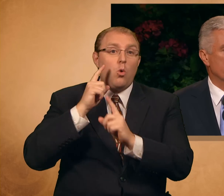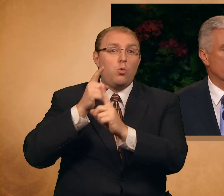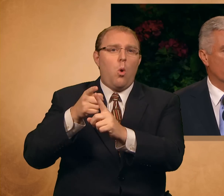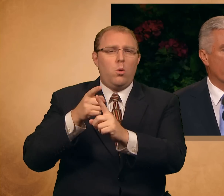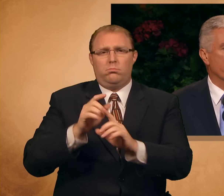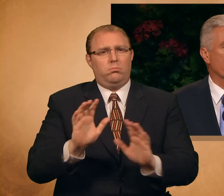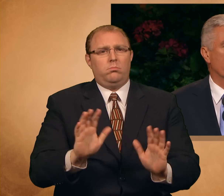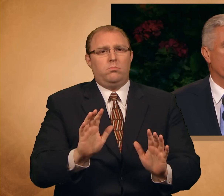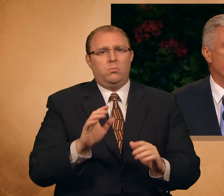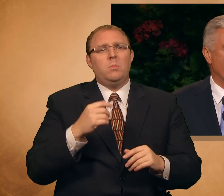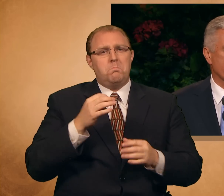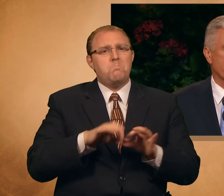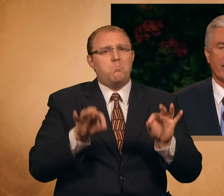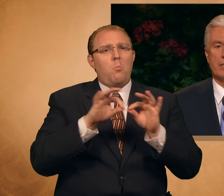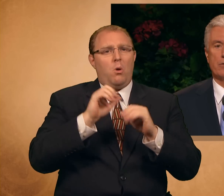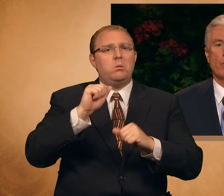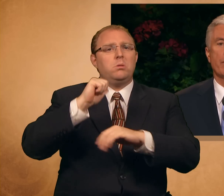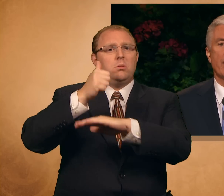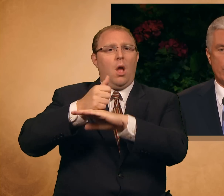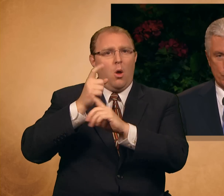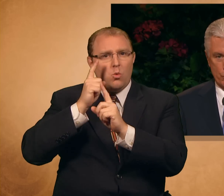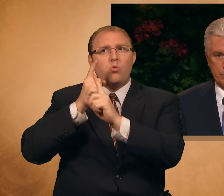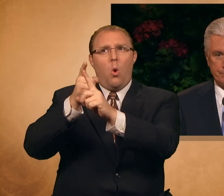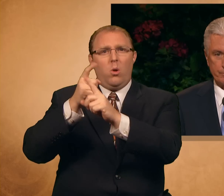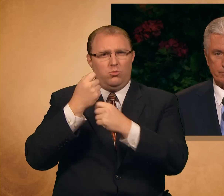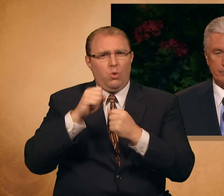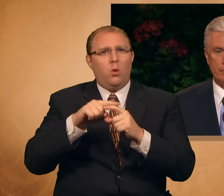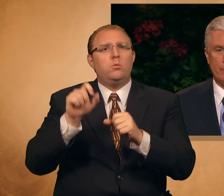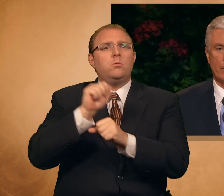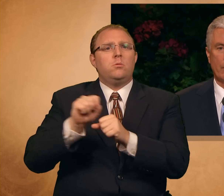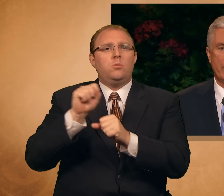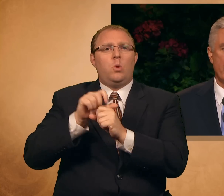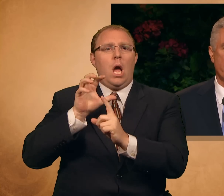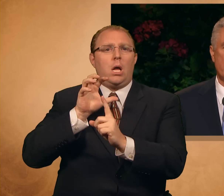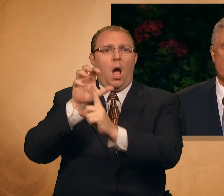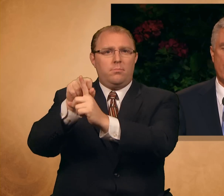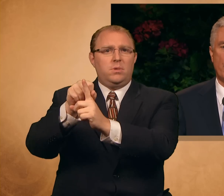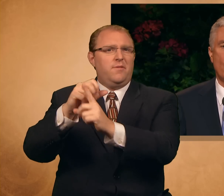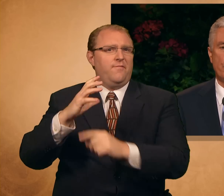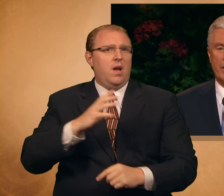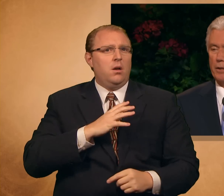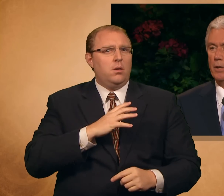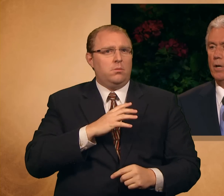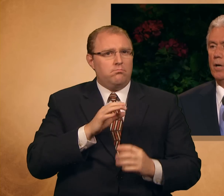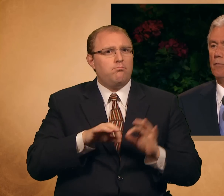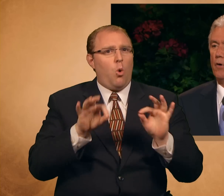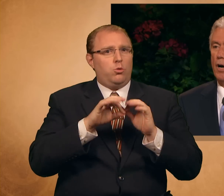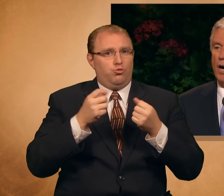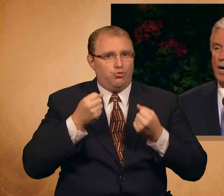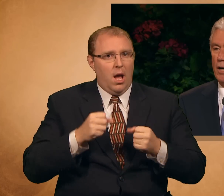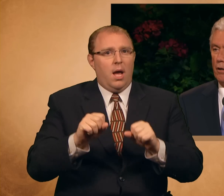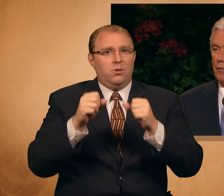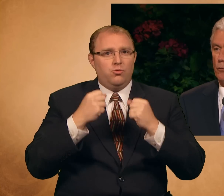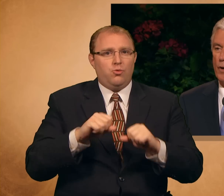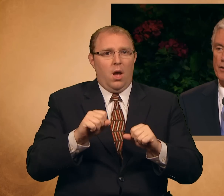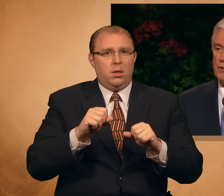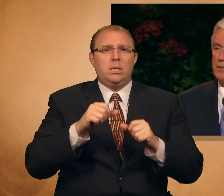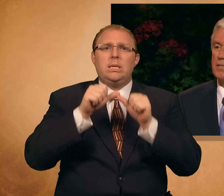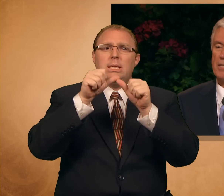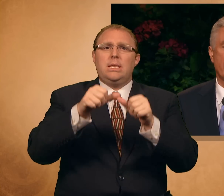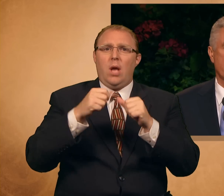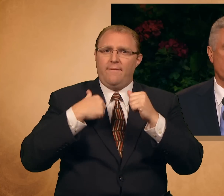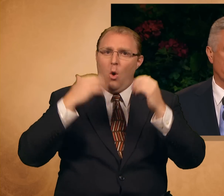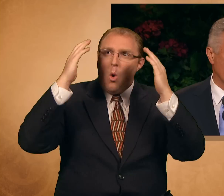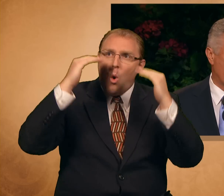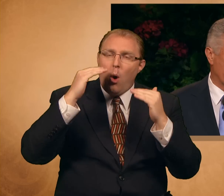stop striving for the best that is within you. Never stop hoping for all of the righteous